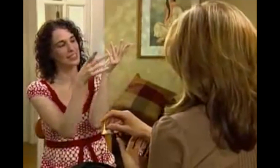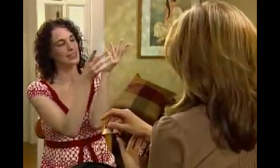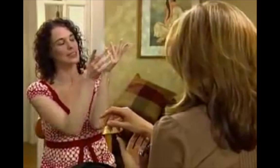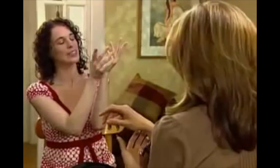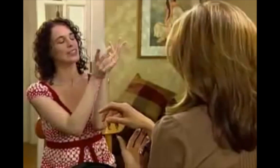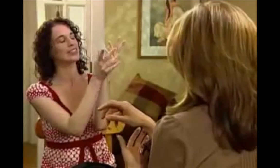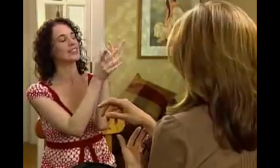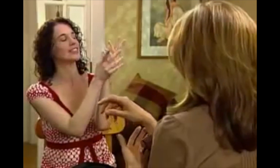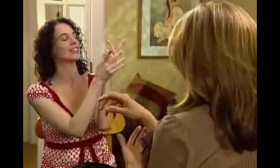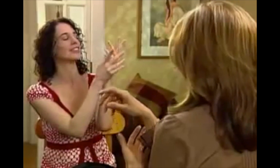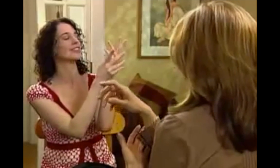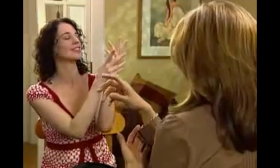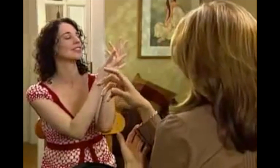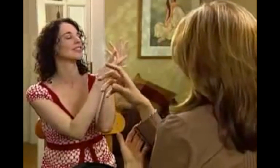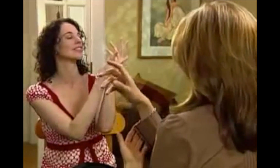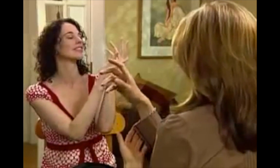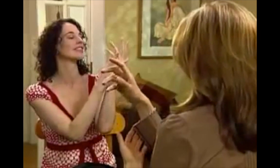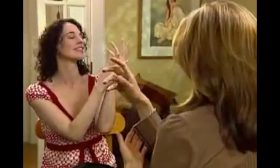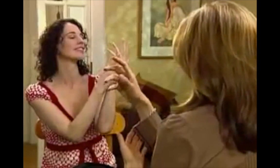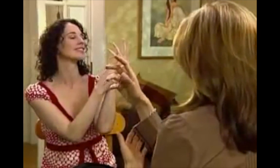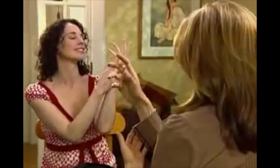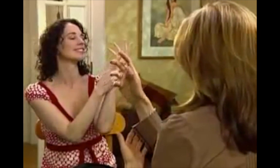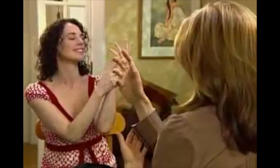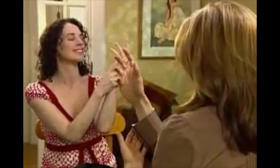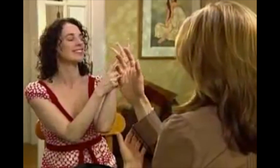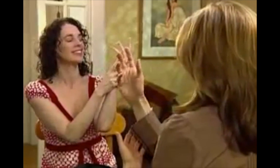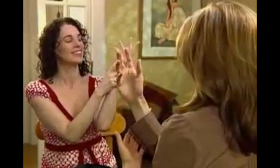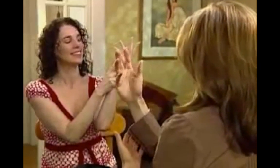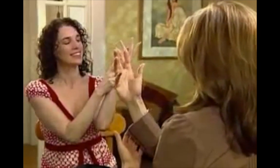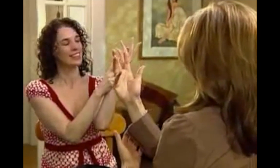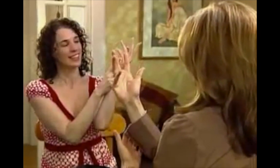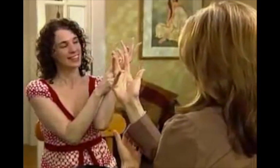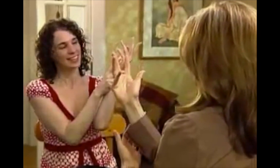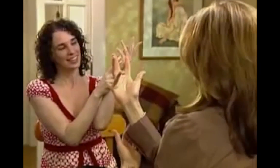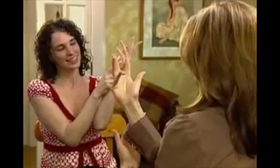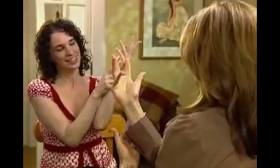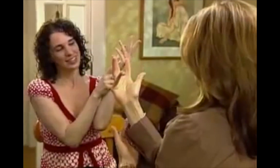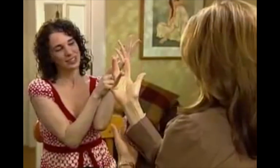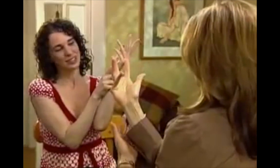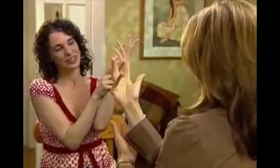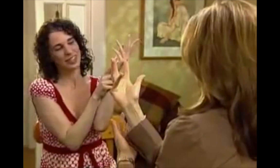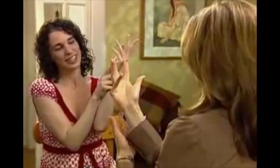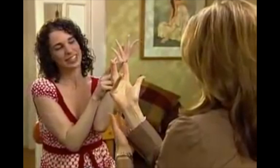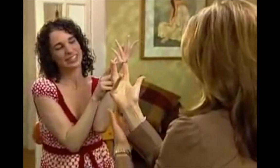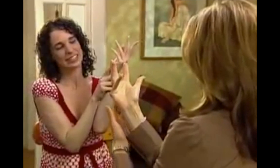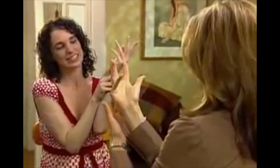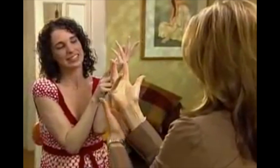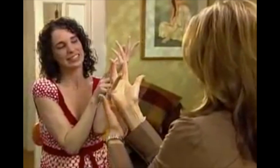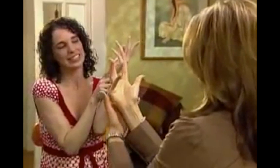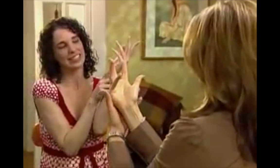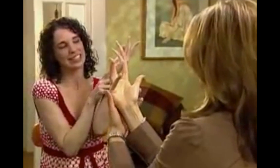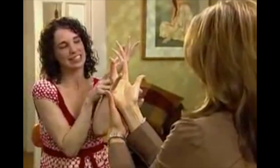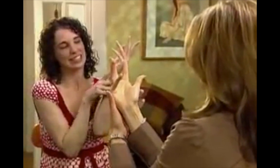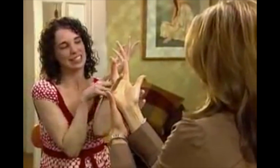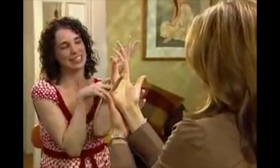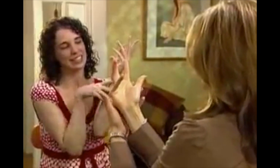do this. And then I do this. Okay. And then it's sort of like snake-like.